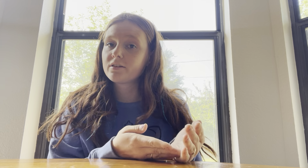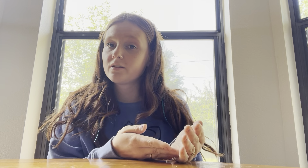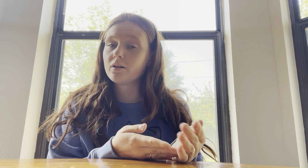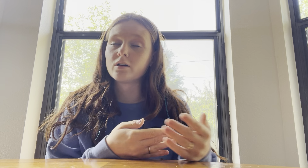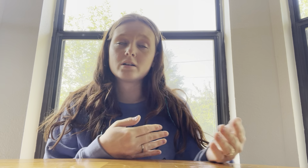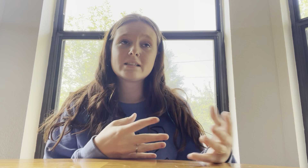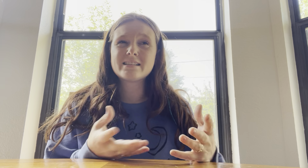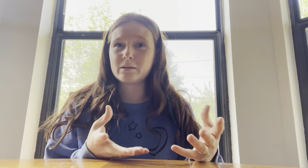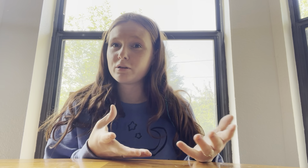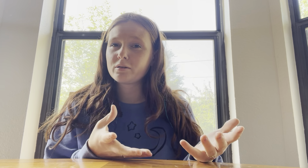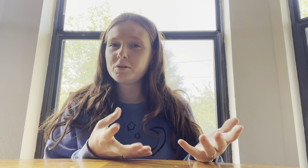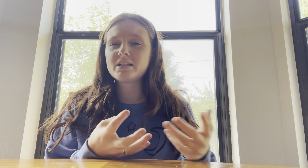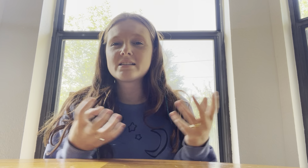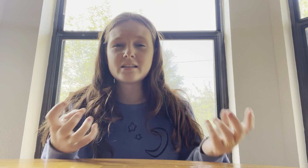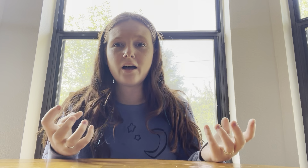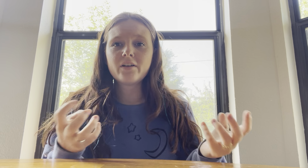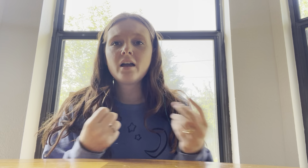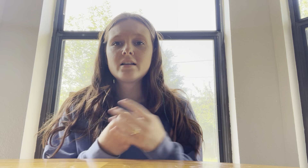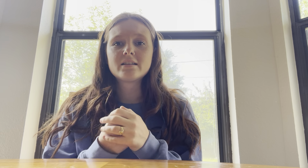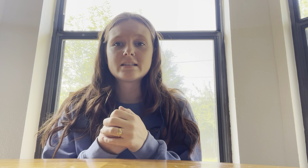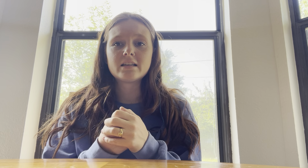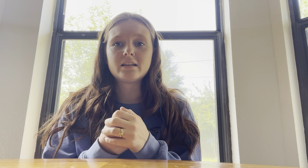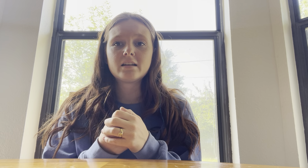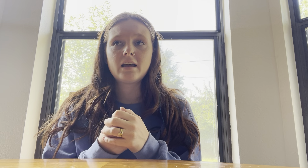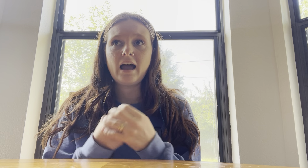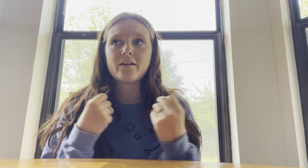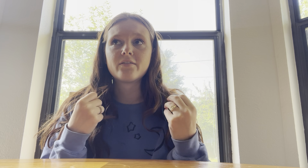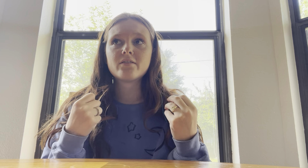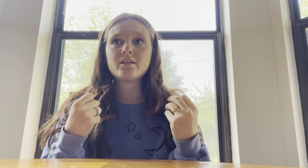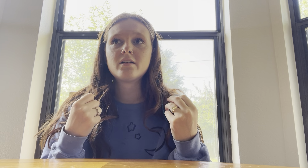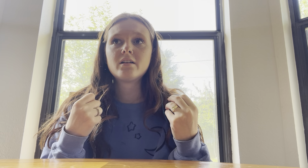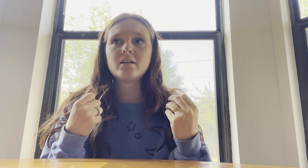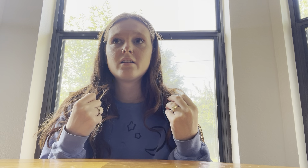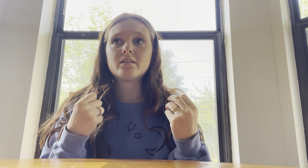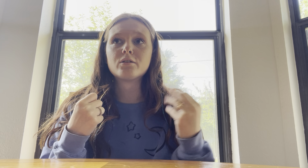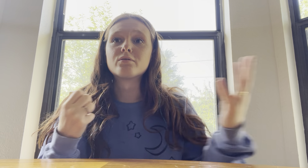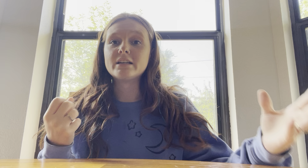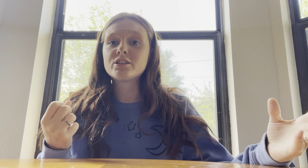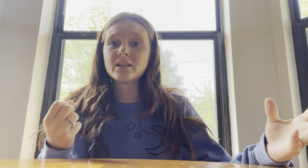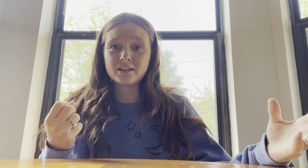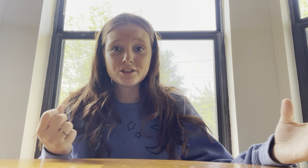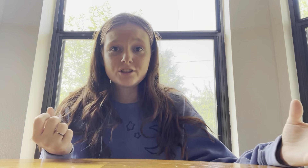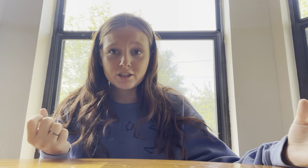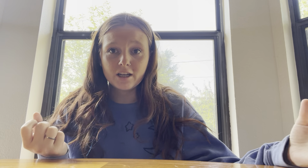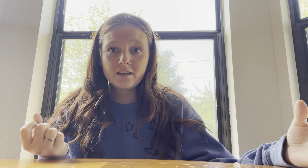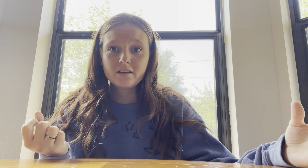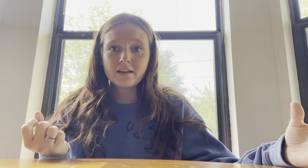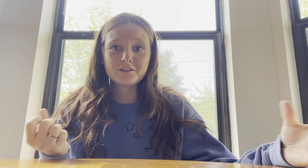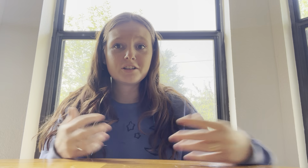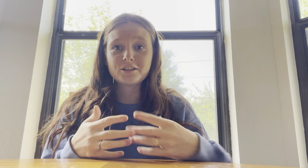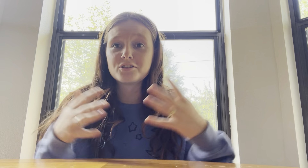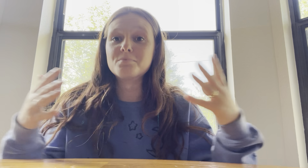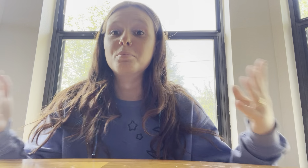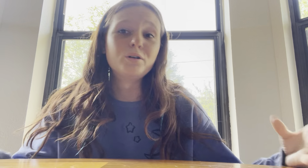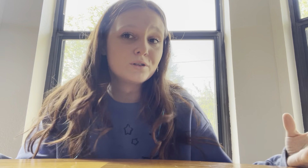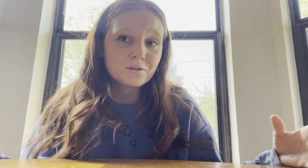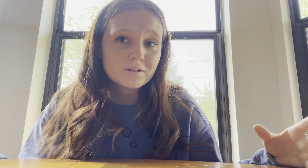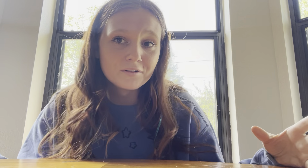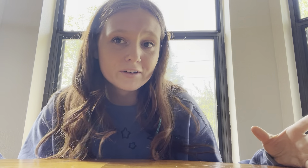or disabled community itself doesn't have the reach that it should. And she can just bulldoze over